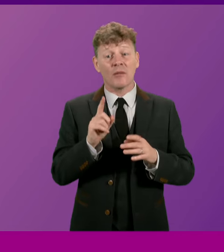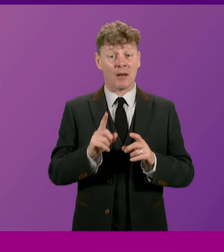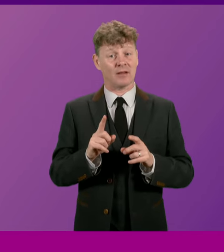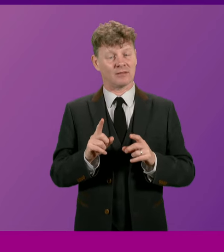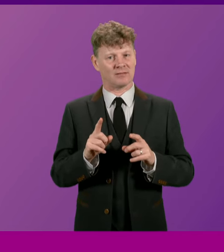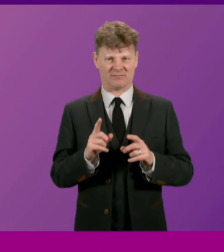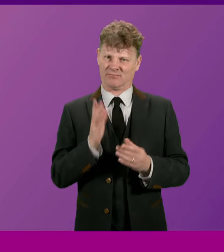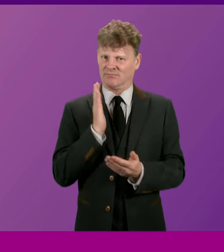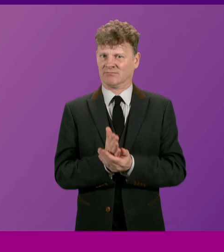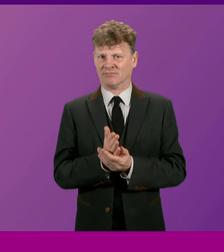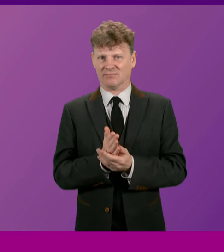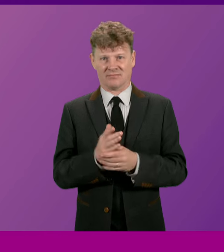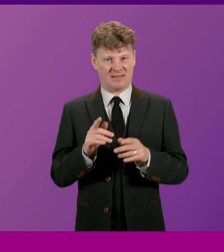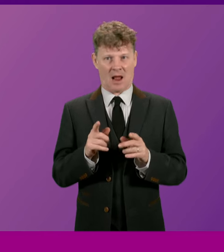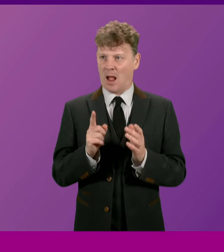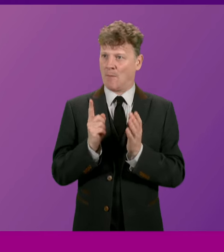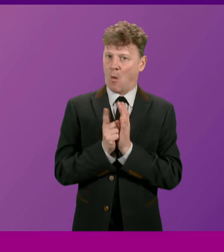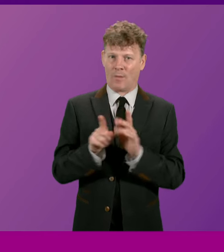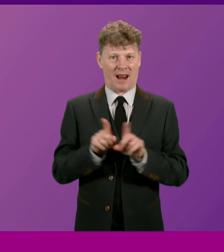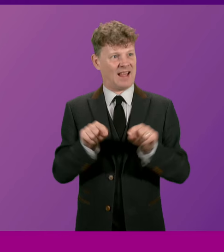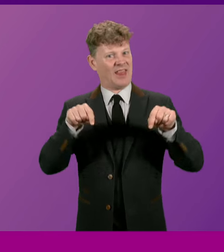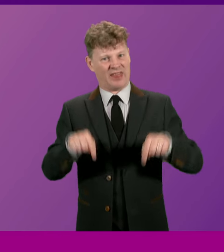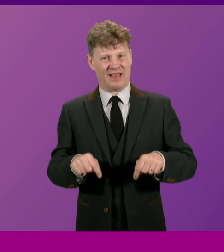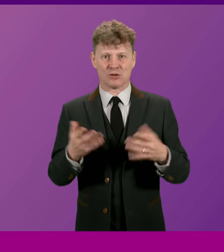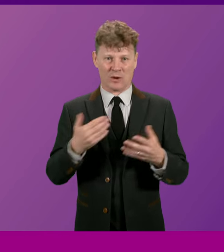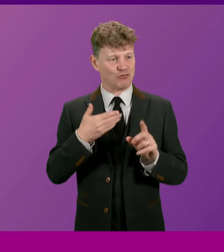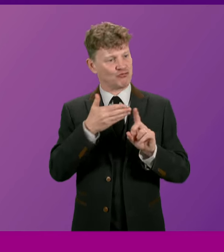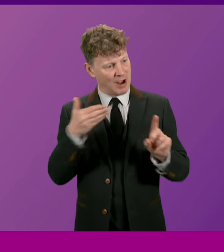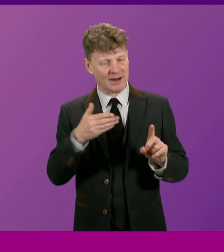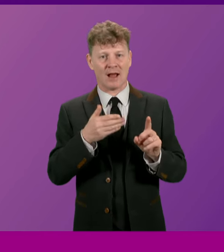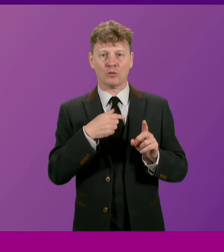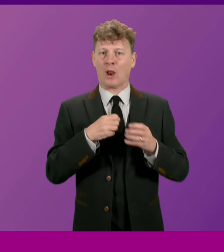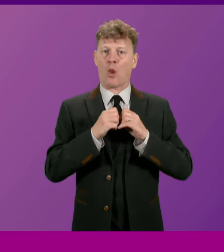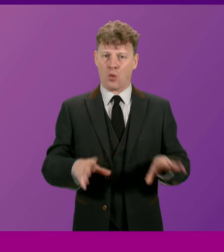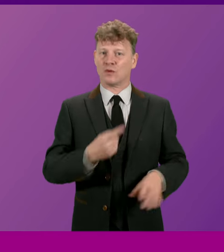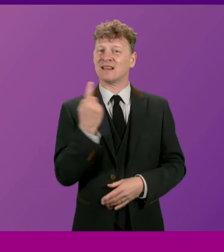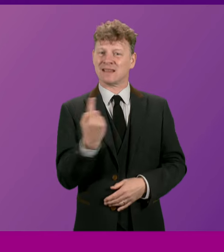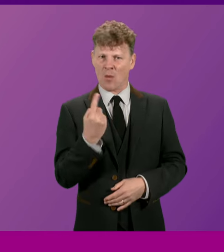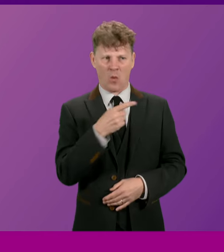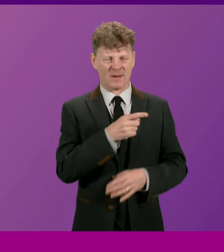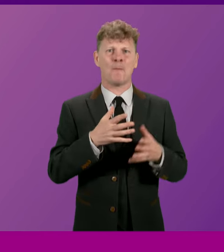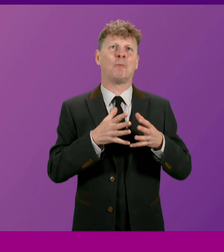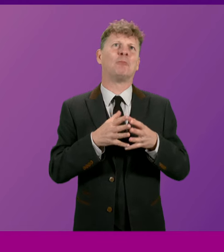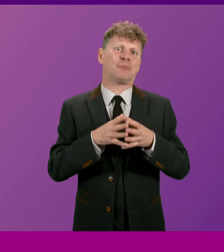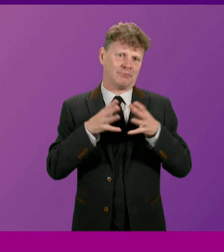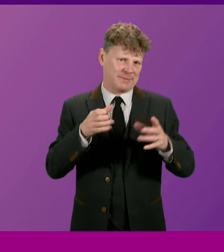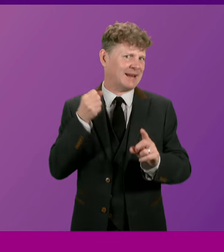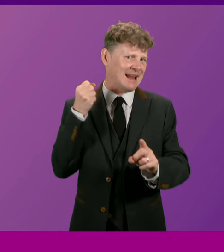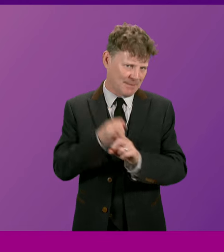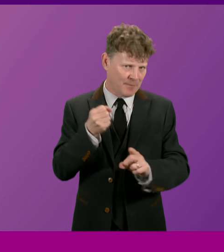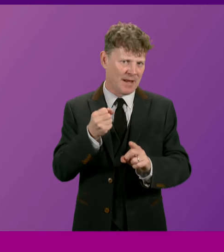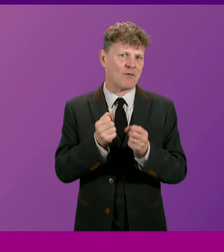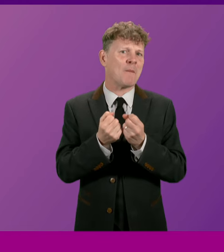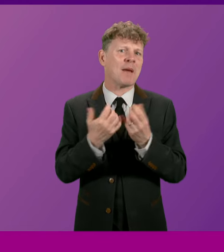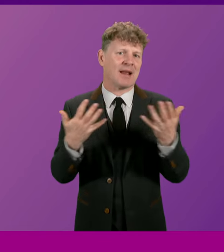never more true than at a moment like this when we're recognising the loss of someone who made a profound impact over many years.